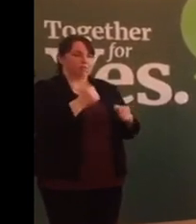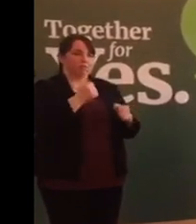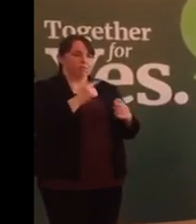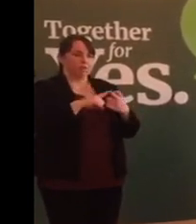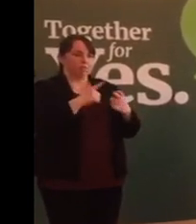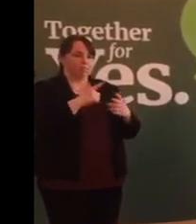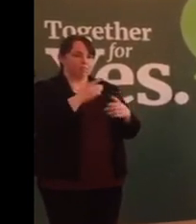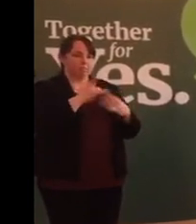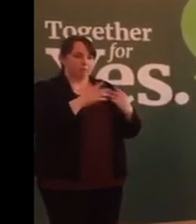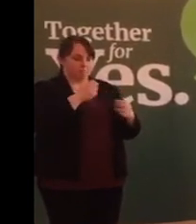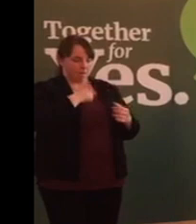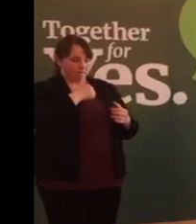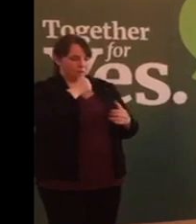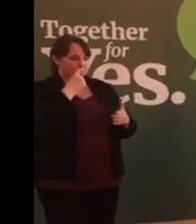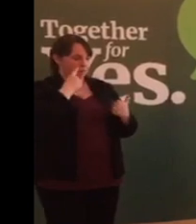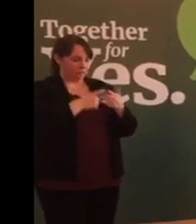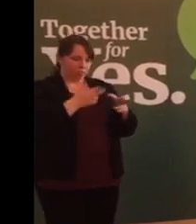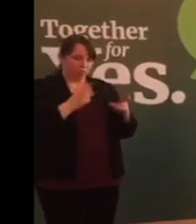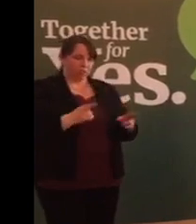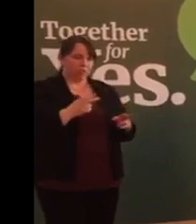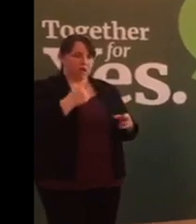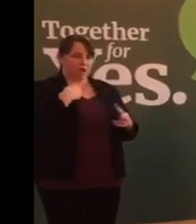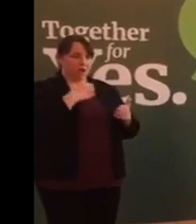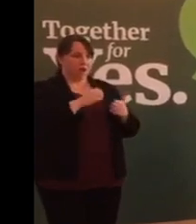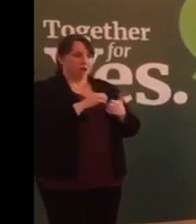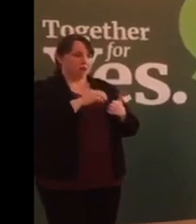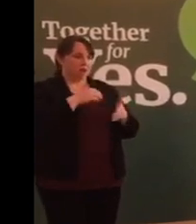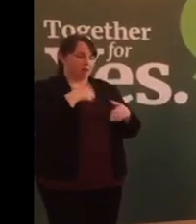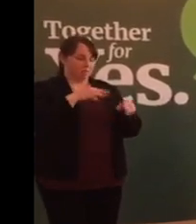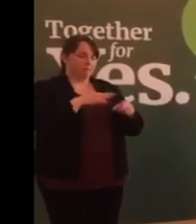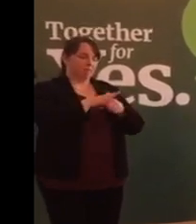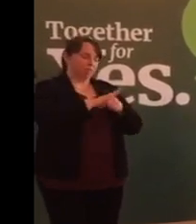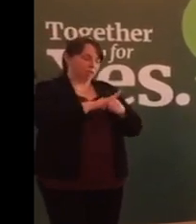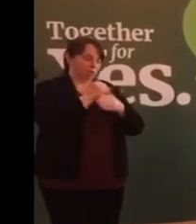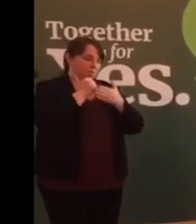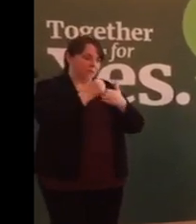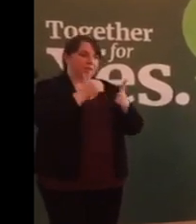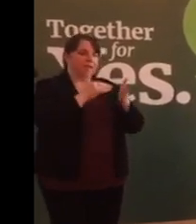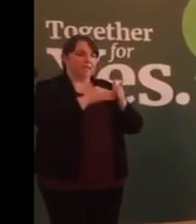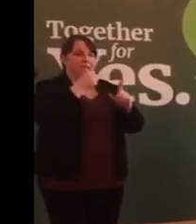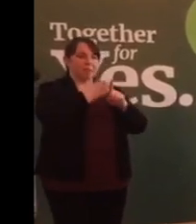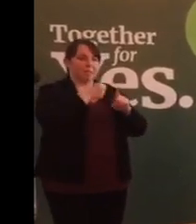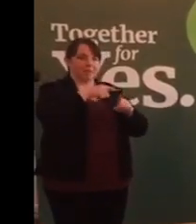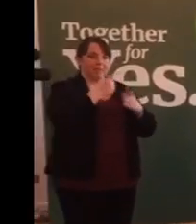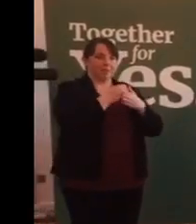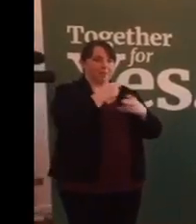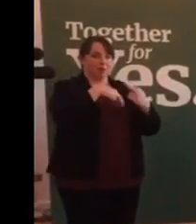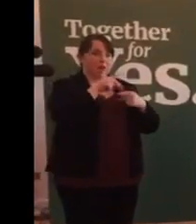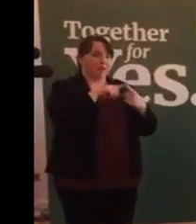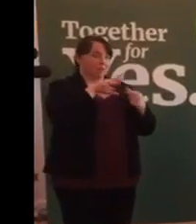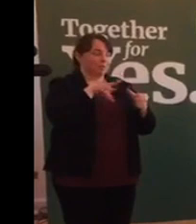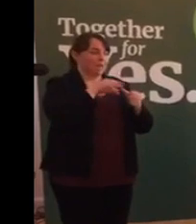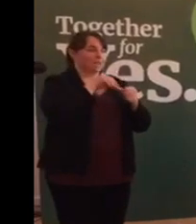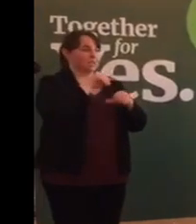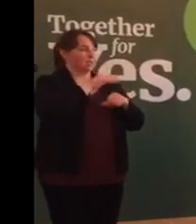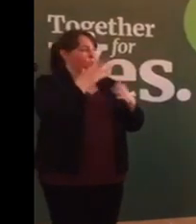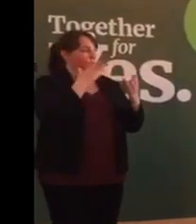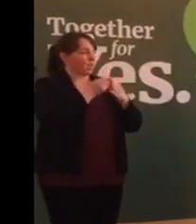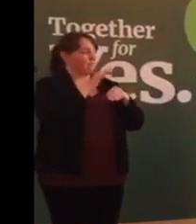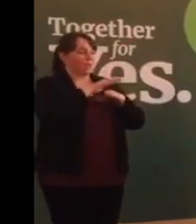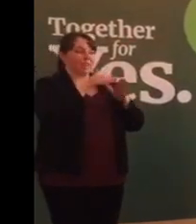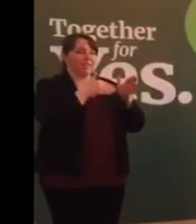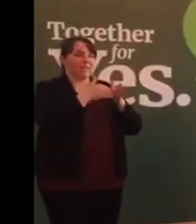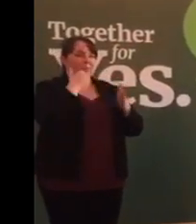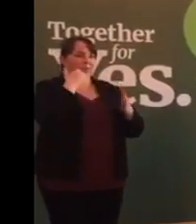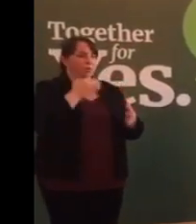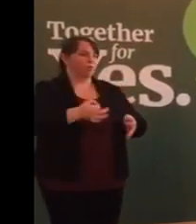I am therefore a determined supporter of the Yes campaign this time around, and in particular for Together for Yes, because